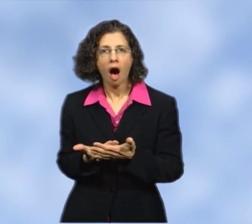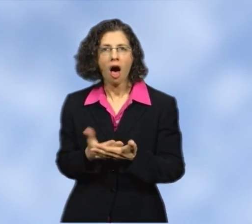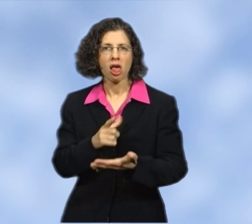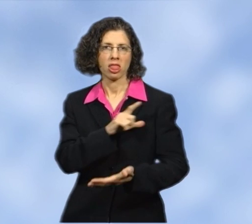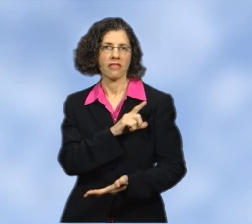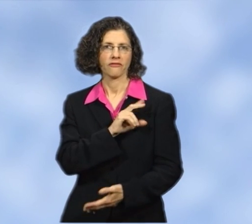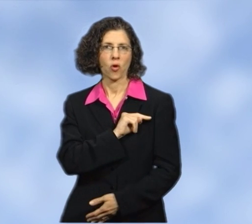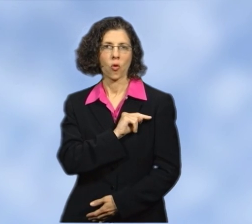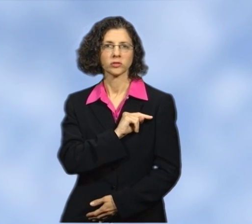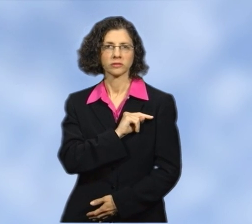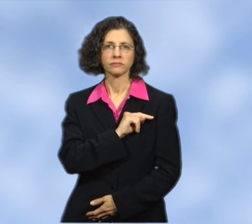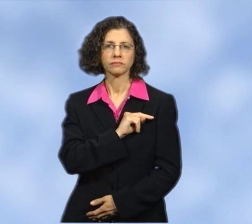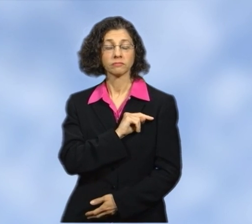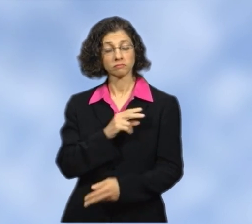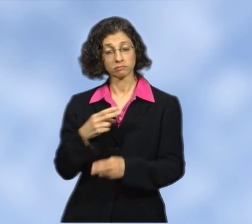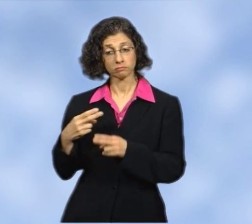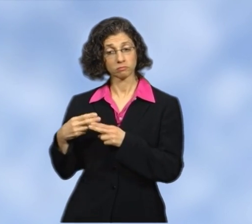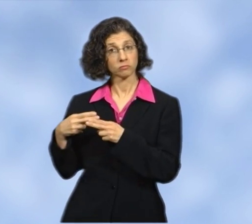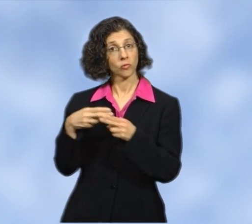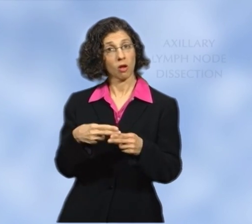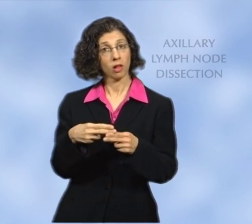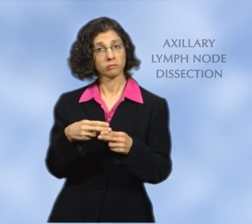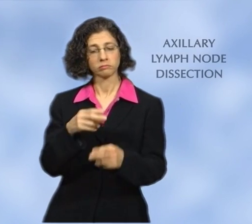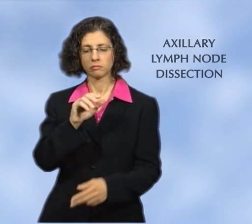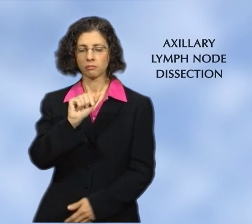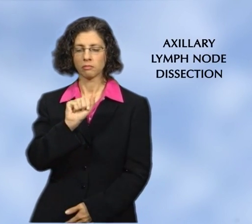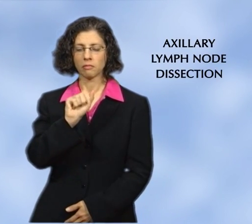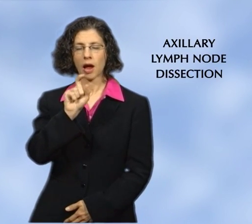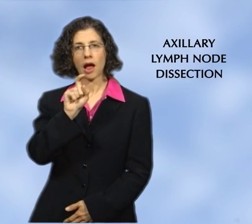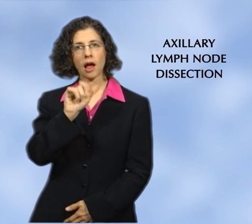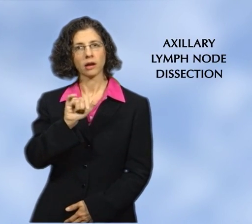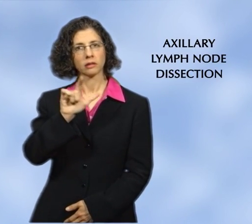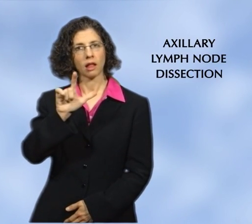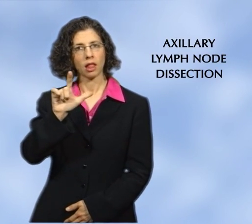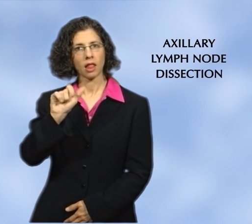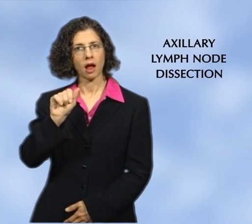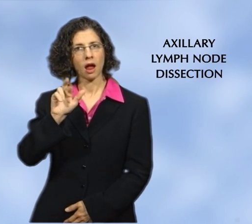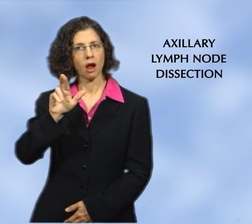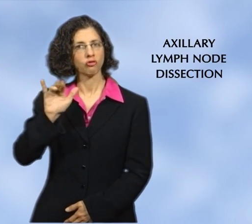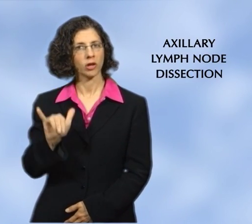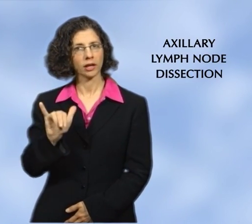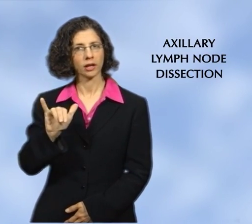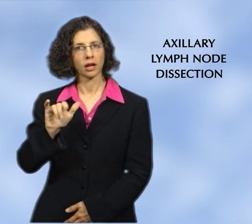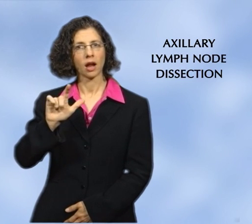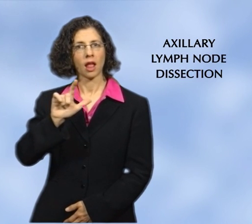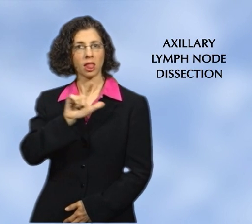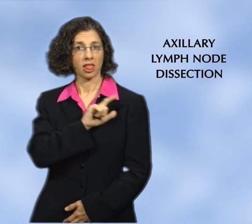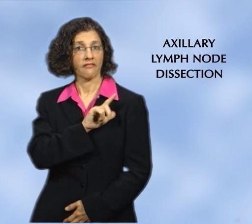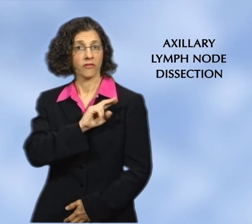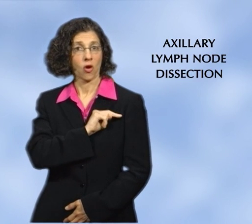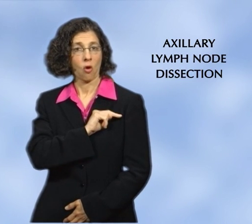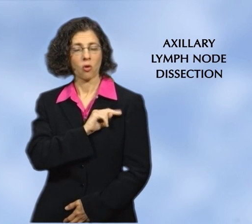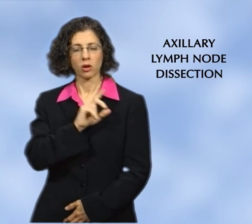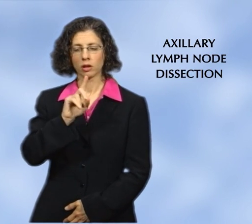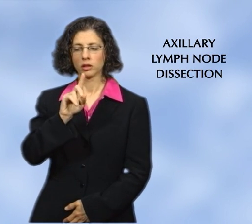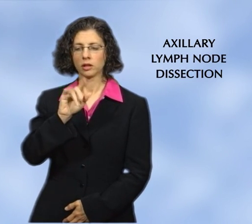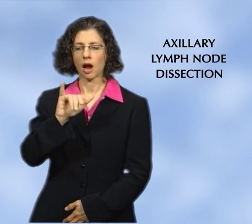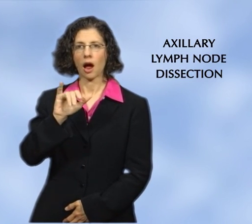underarm lymph nodes in a procedure that is called axillary lymph node